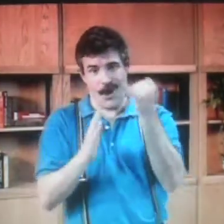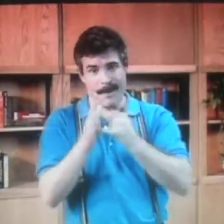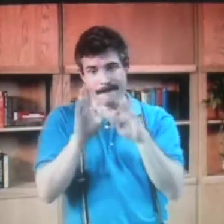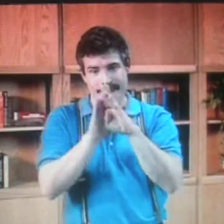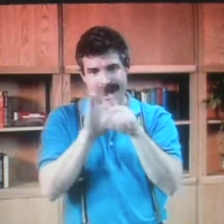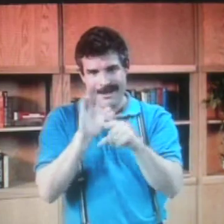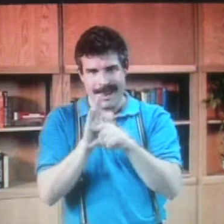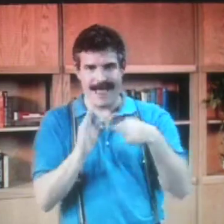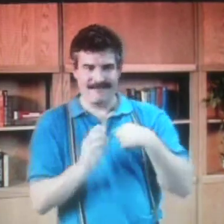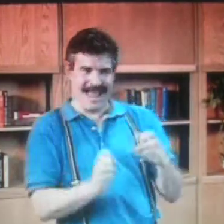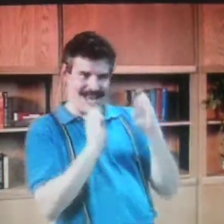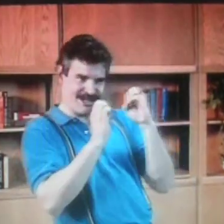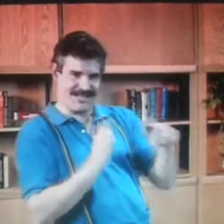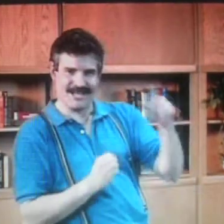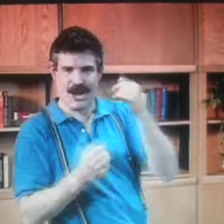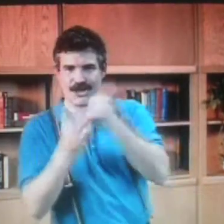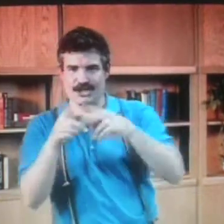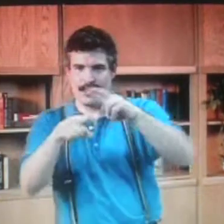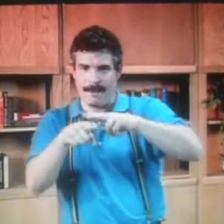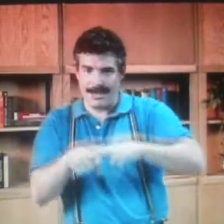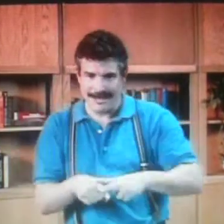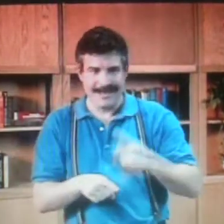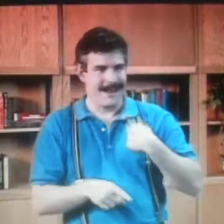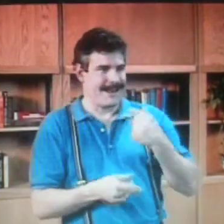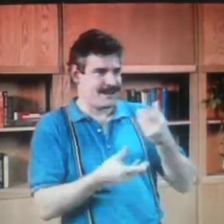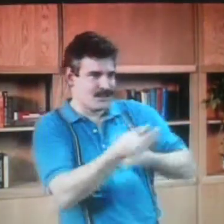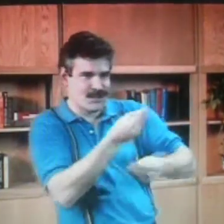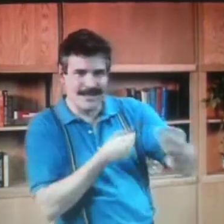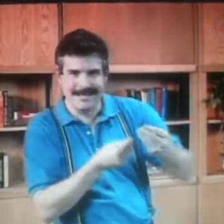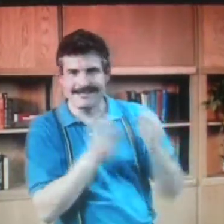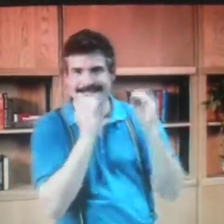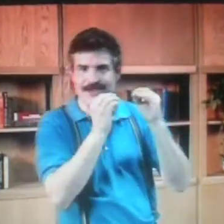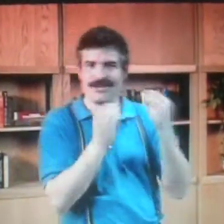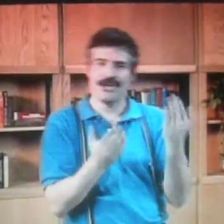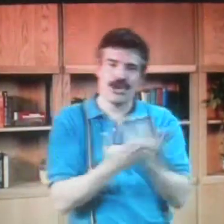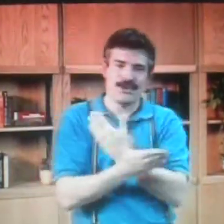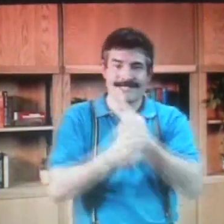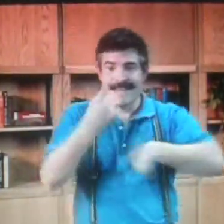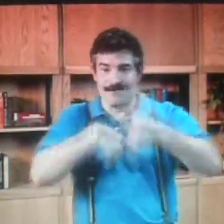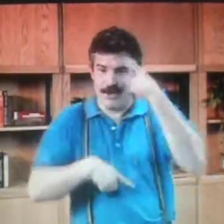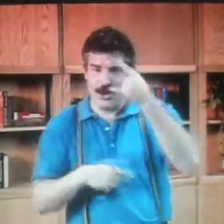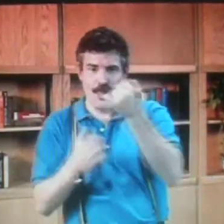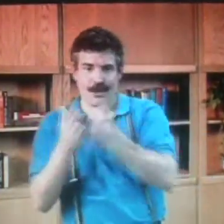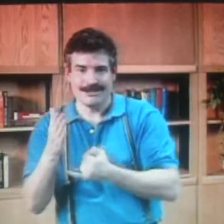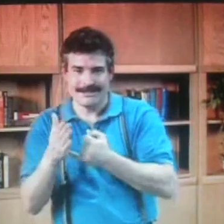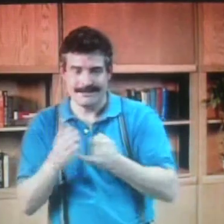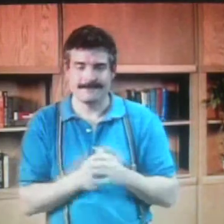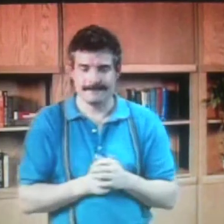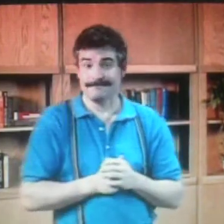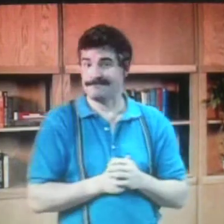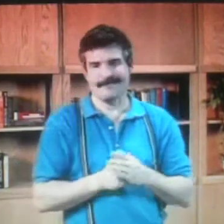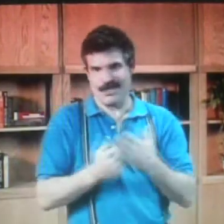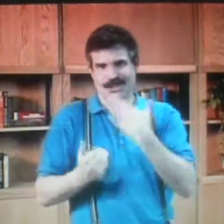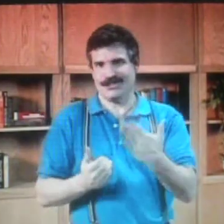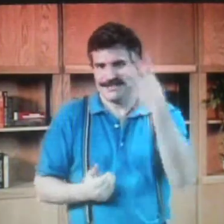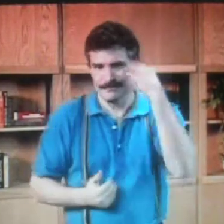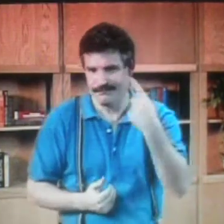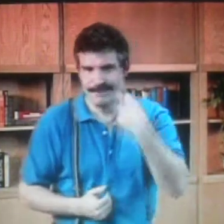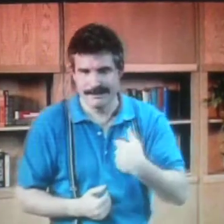So there was about three or four interpreters who didn't know anything about art. So I had to teach them some art signs and vocabulary. And that was a good